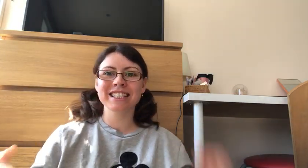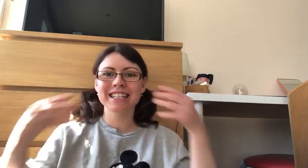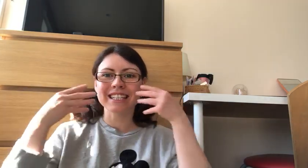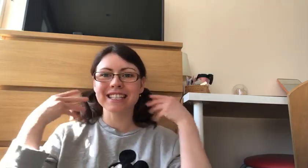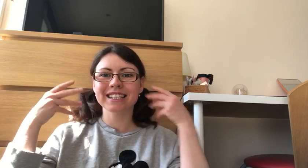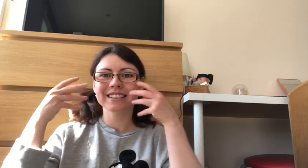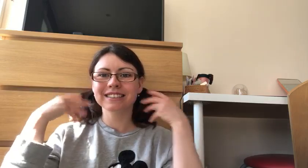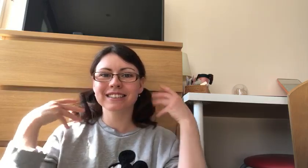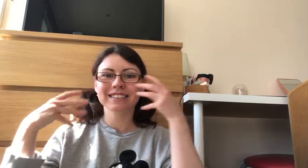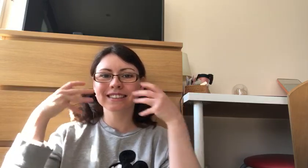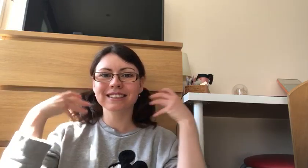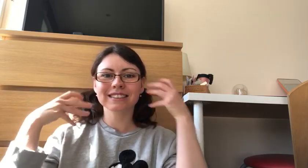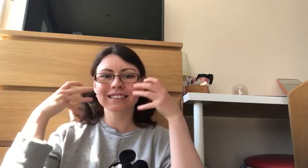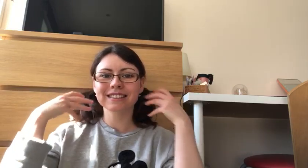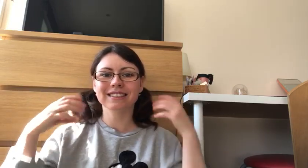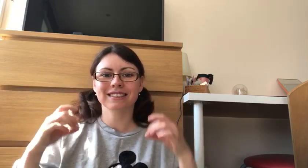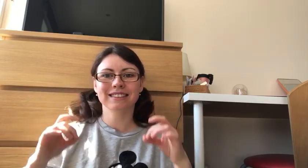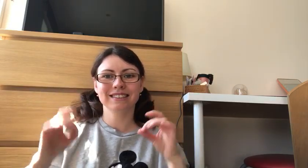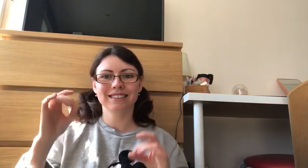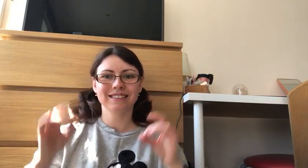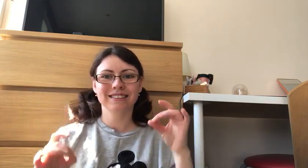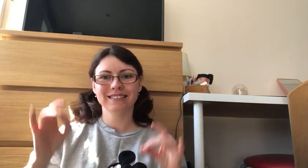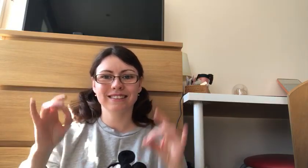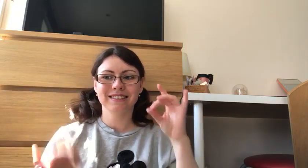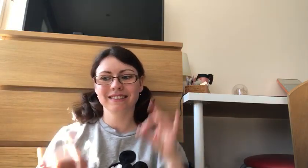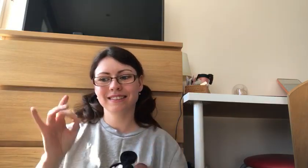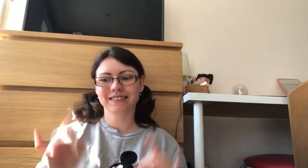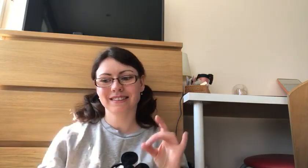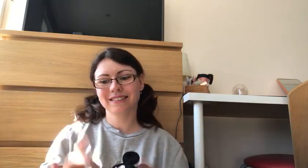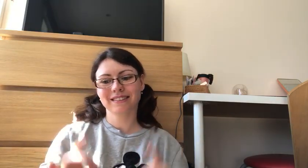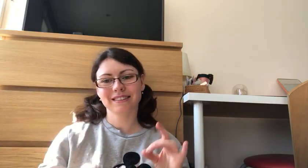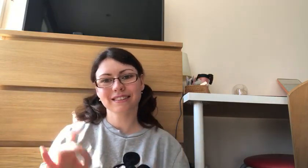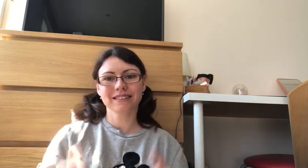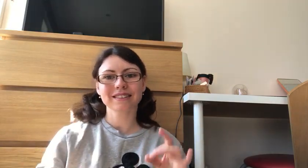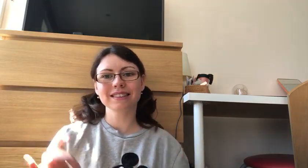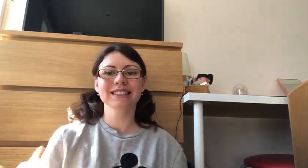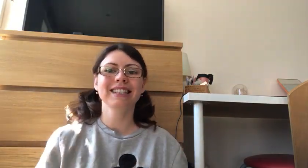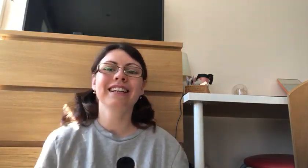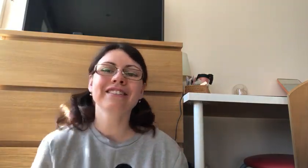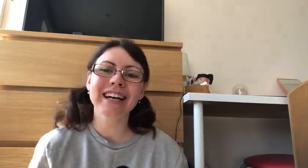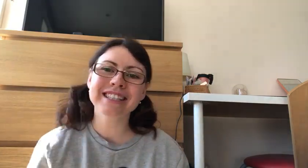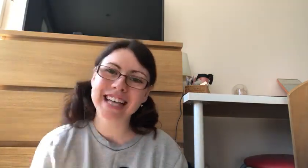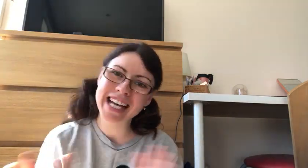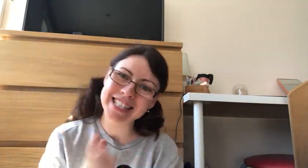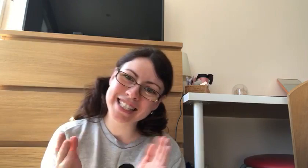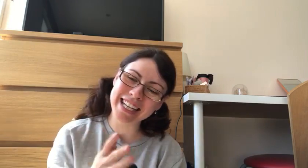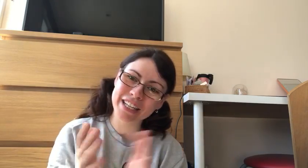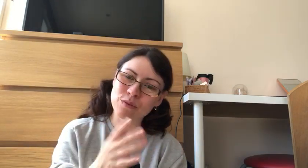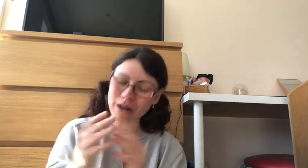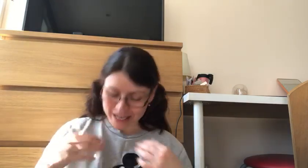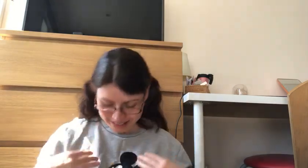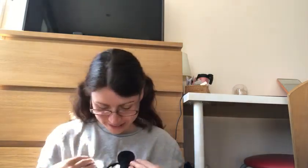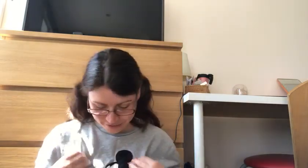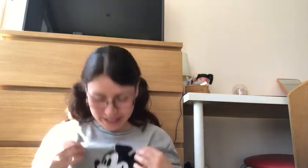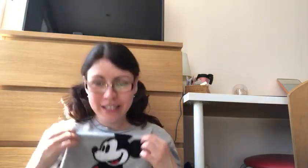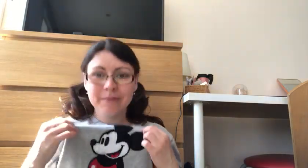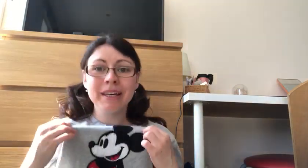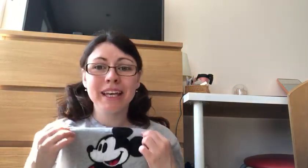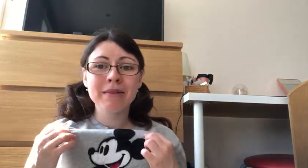cheetahs fantastic wow mickey